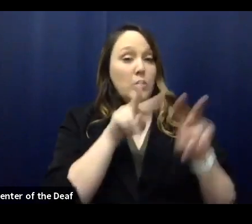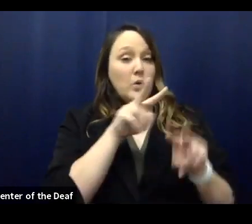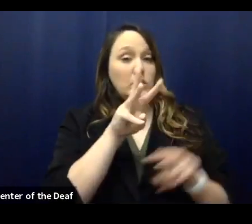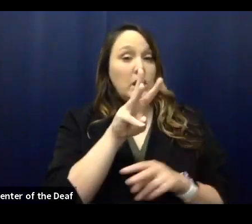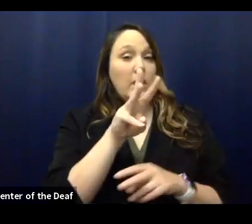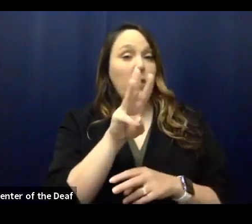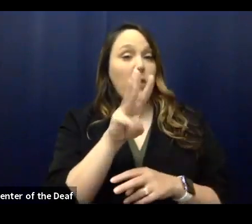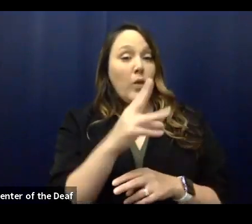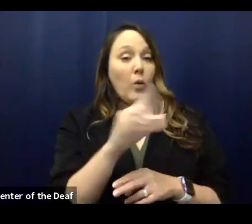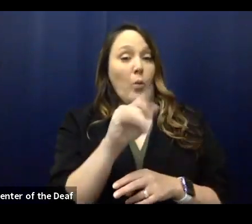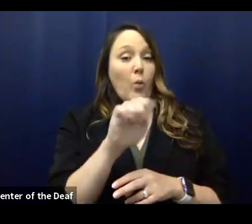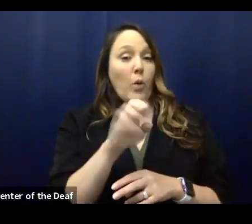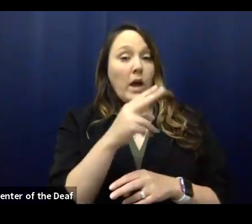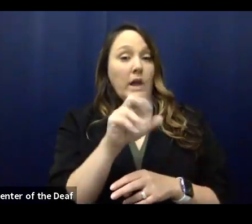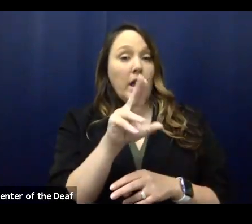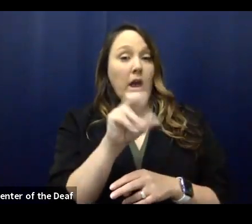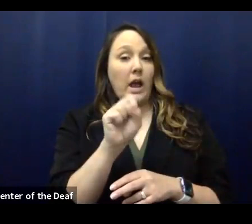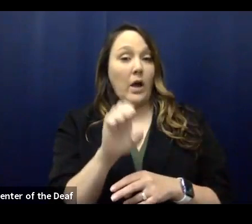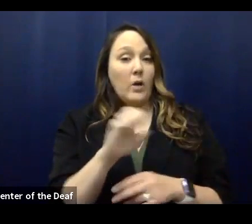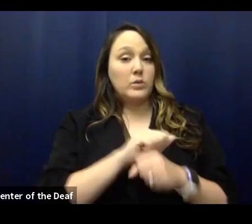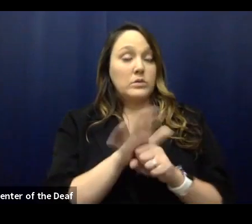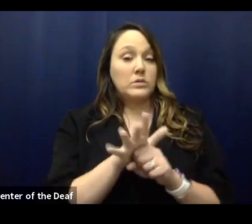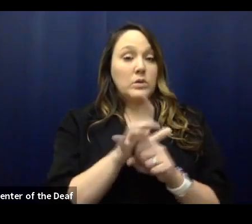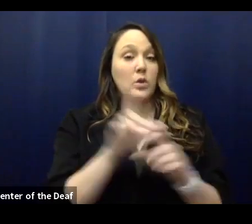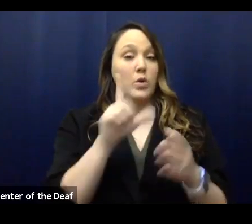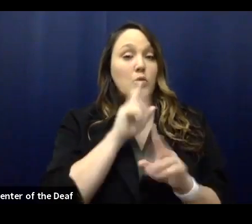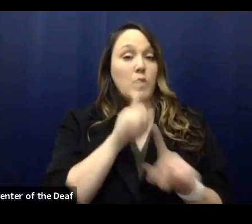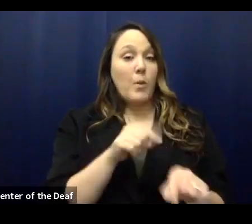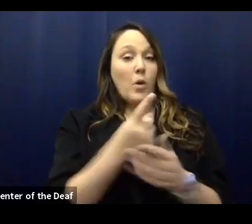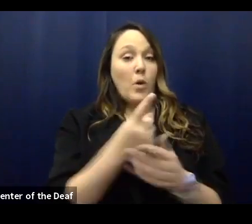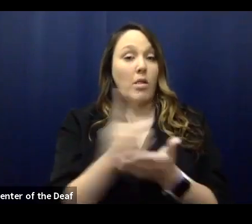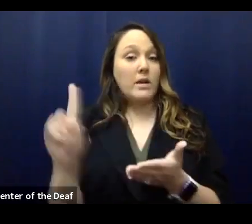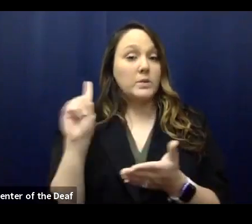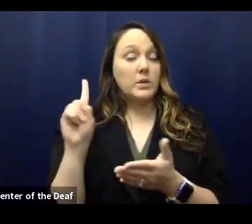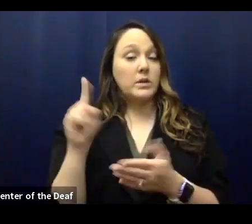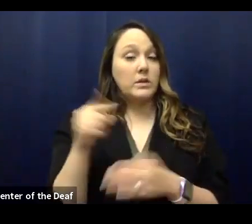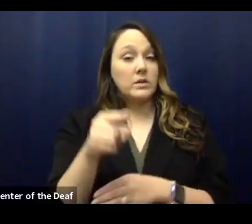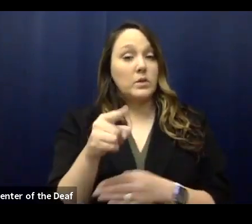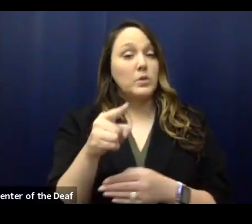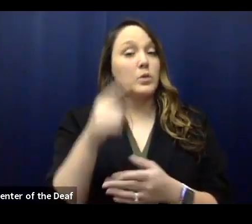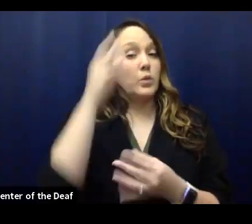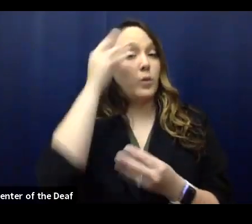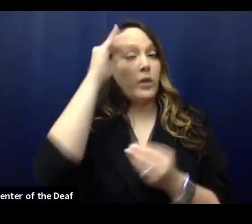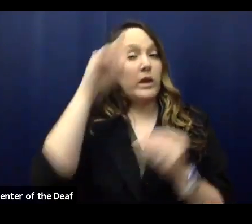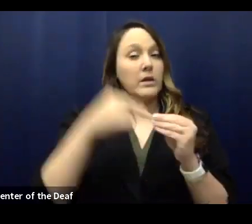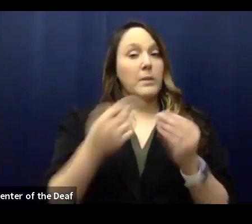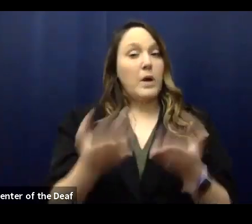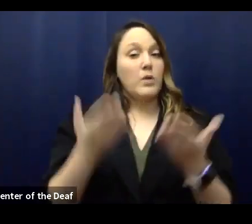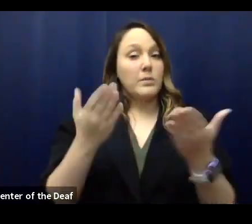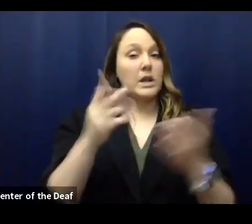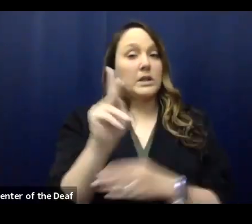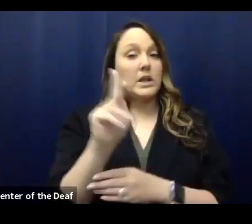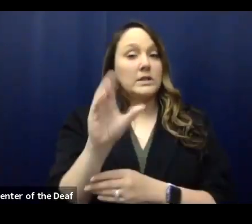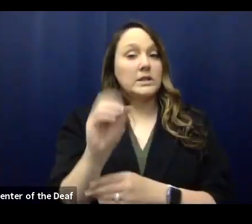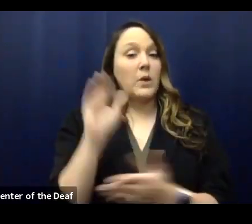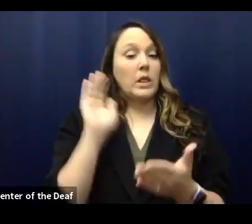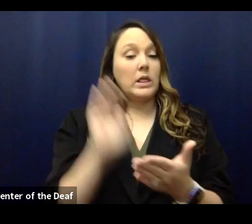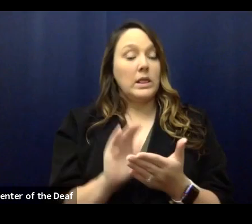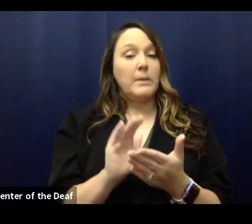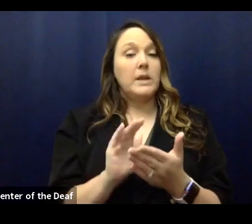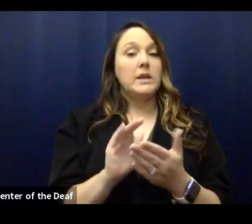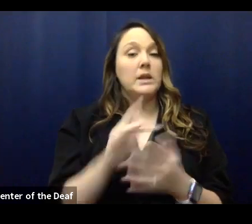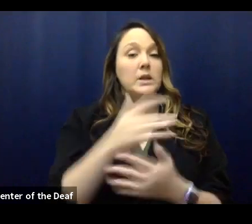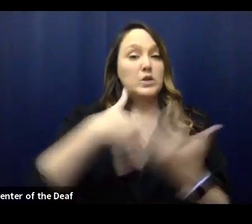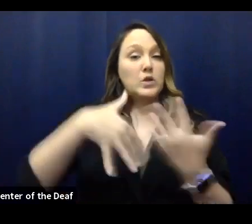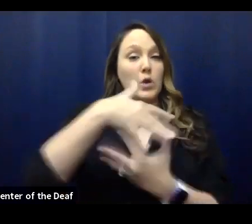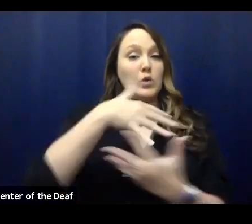Task Force Governor's Report issued last week? If so, what do you think of the recommendations that Knox County limit social gatherings to 25